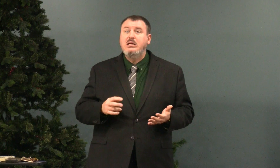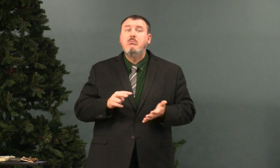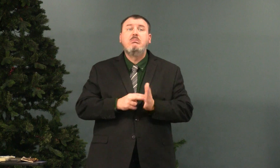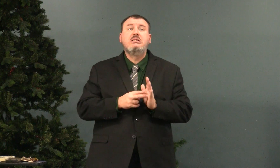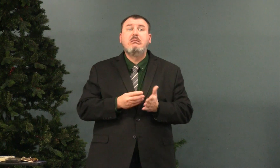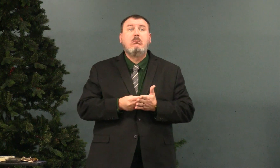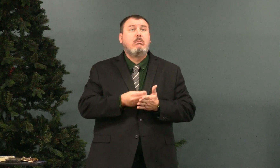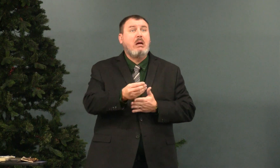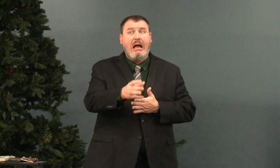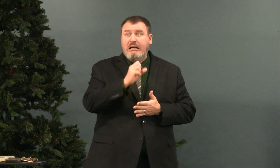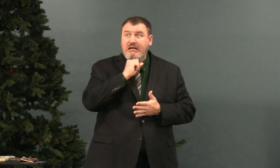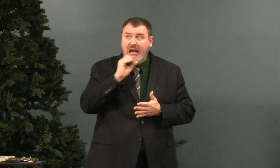to do this